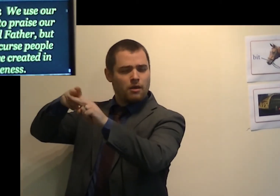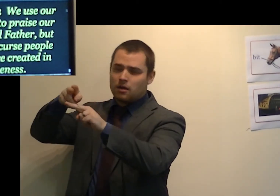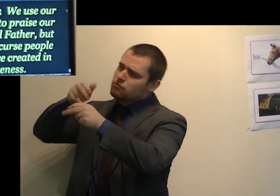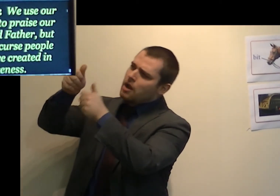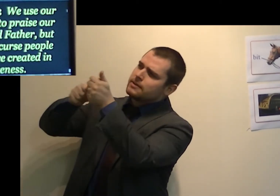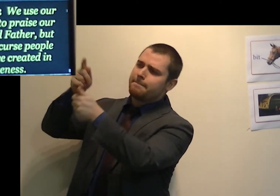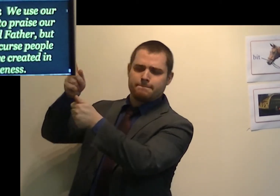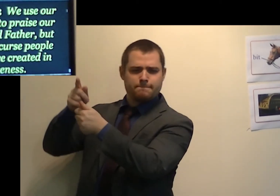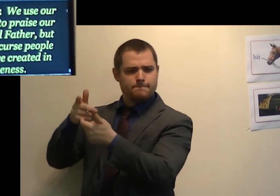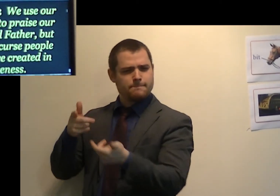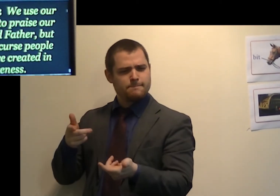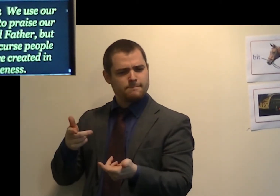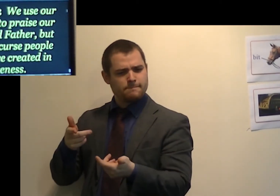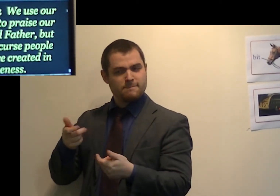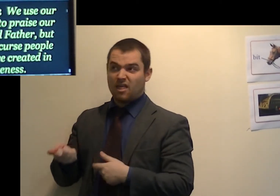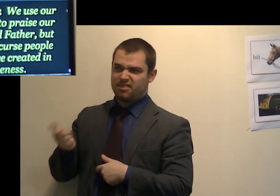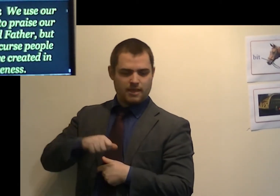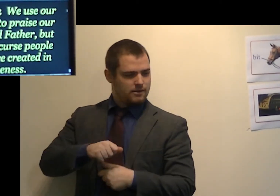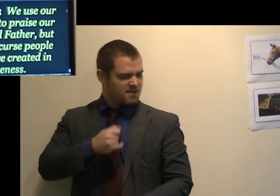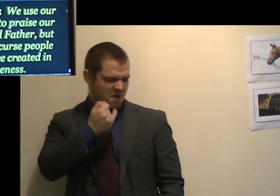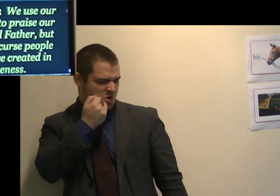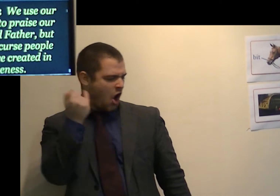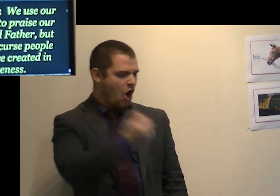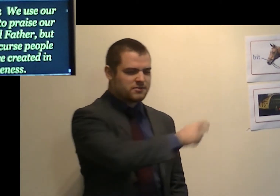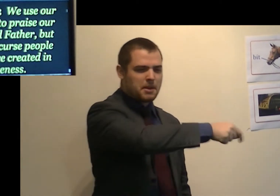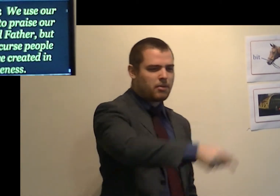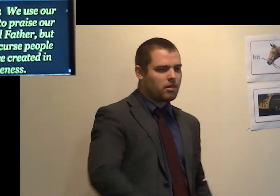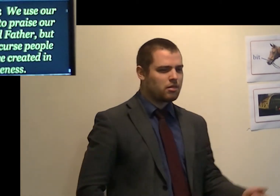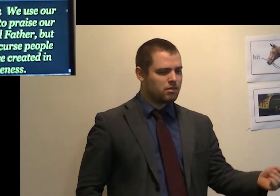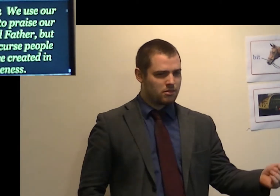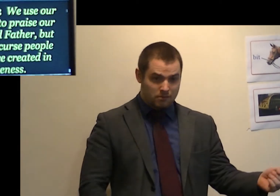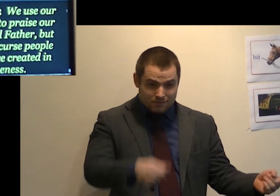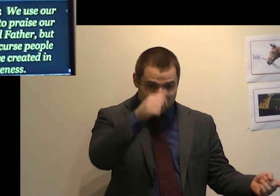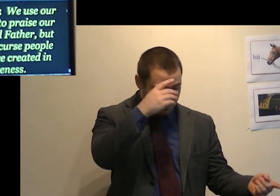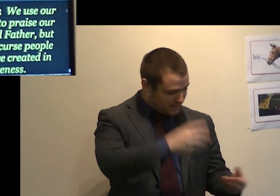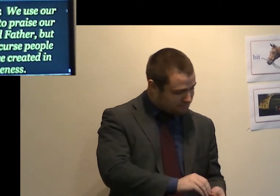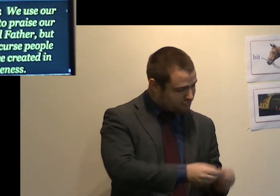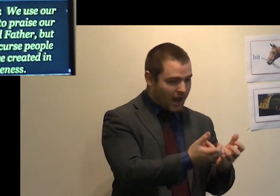But then we curse people who were created in God's likeness.